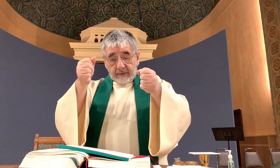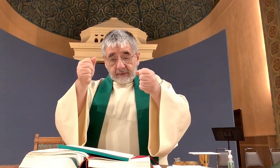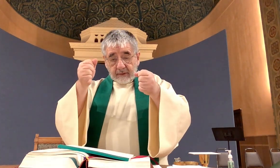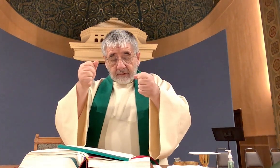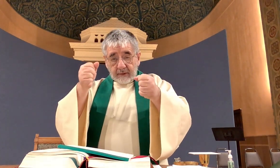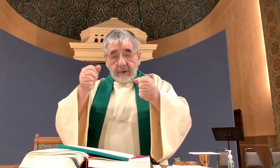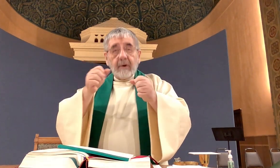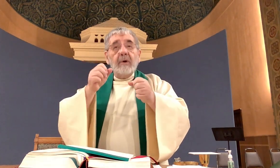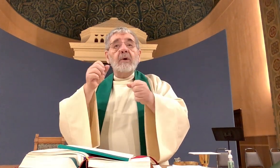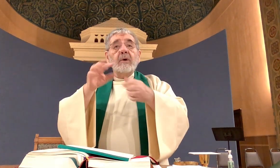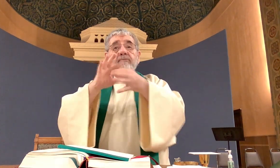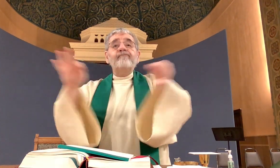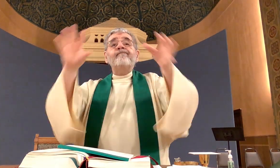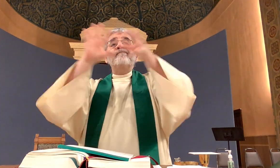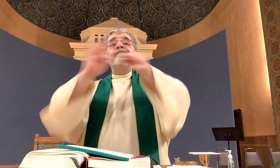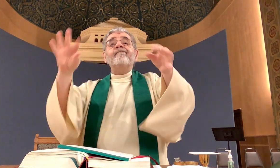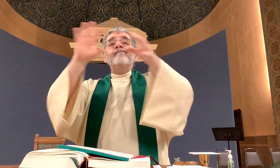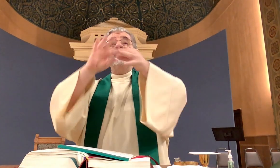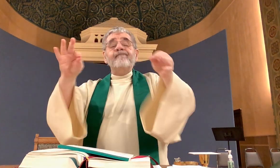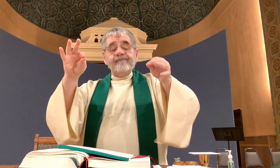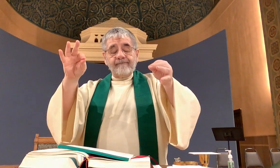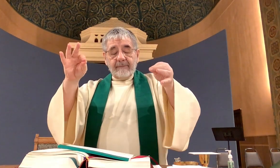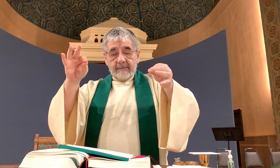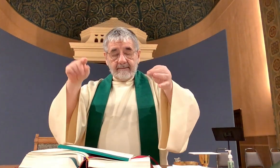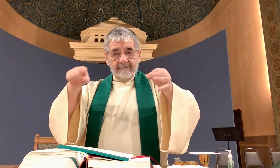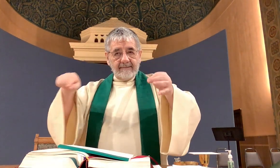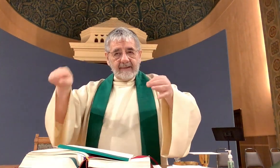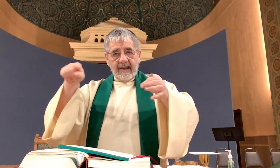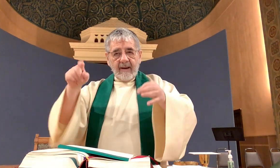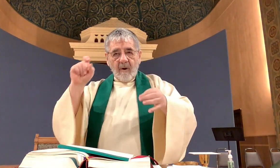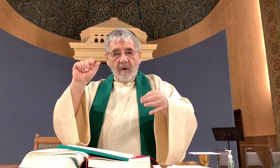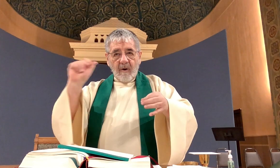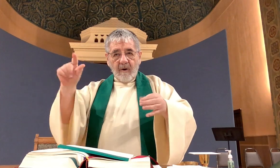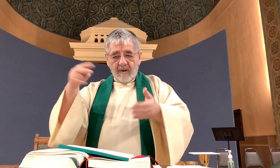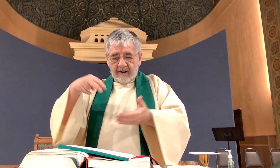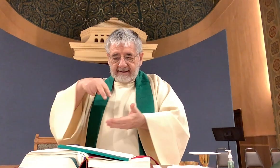with the lector reciting from scrolls while they all stood.